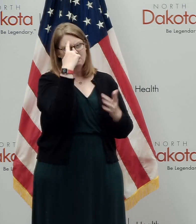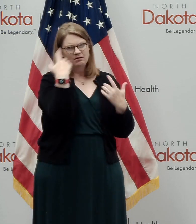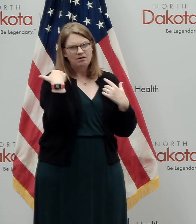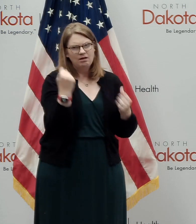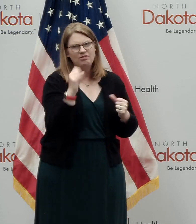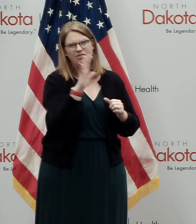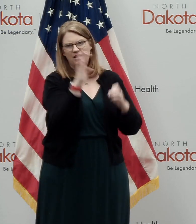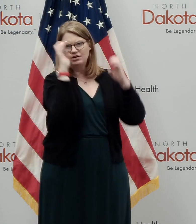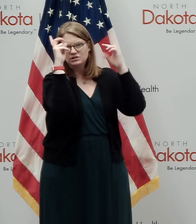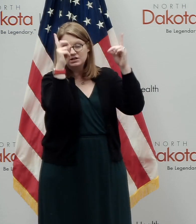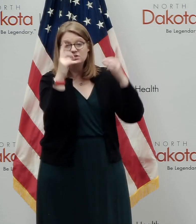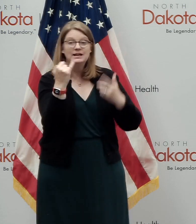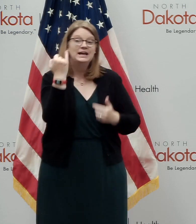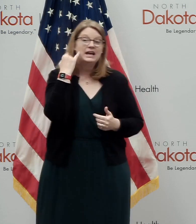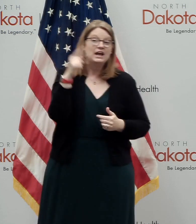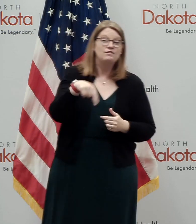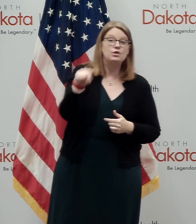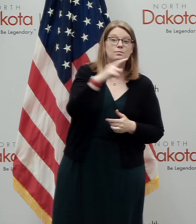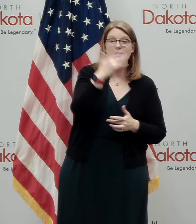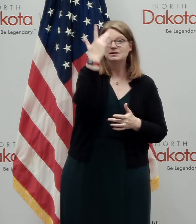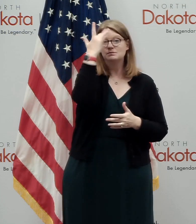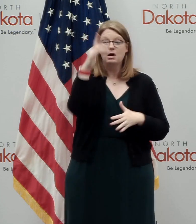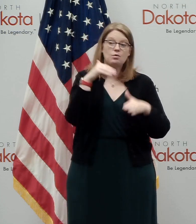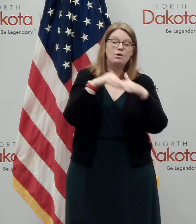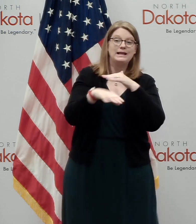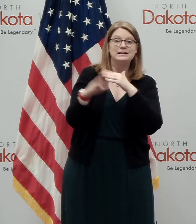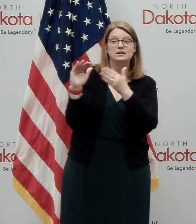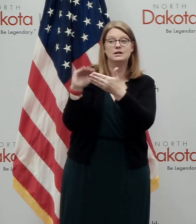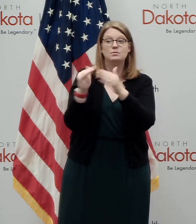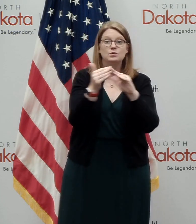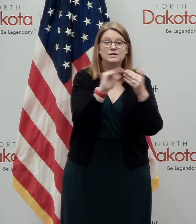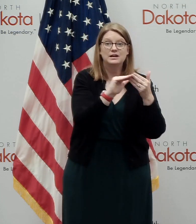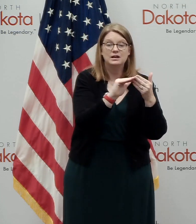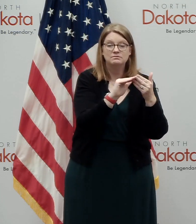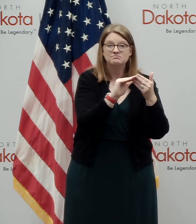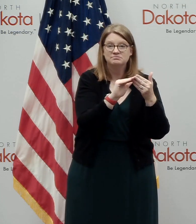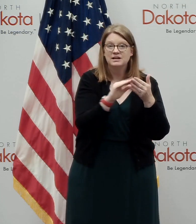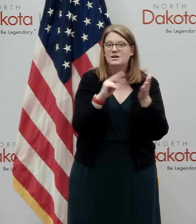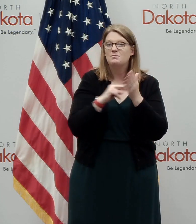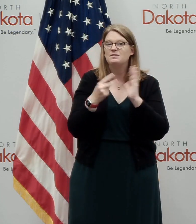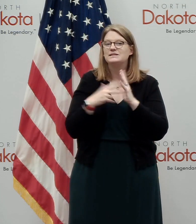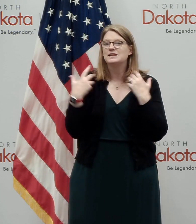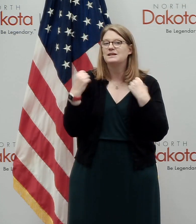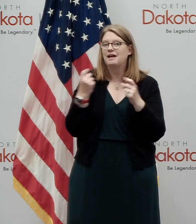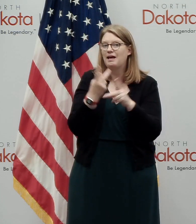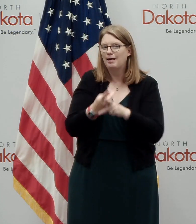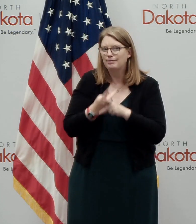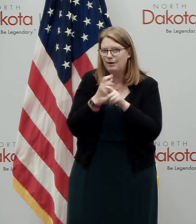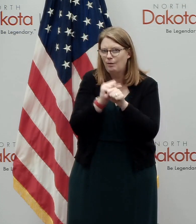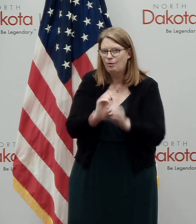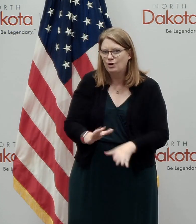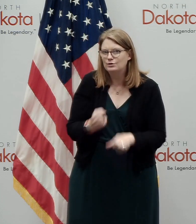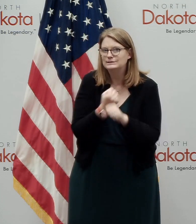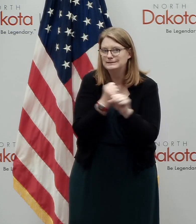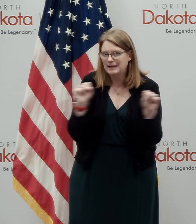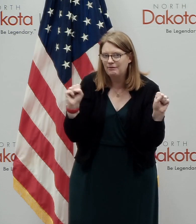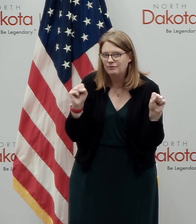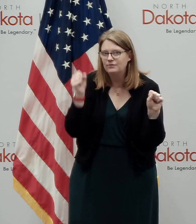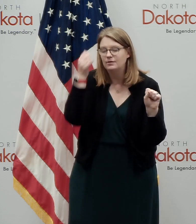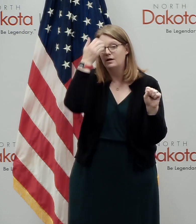And if you're being smart about being around the community, you can also keep our healthcare workers safe that are maybe